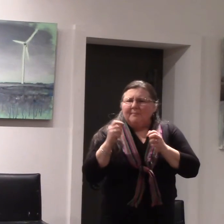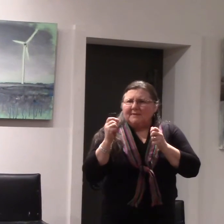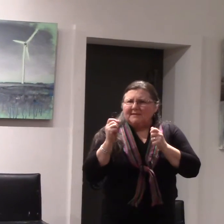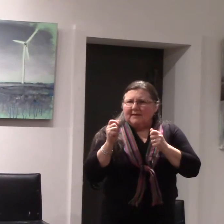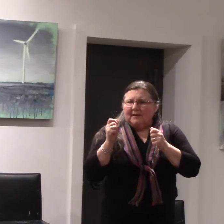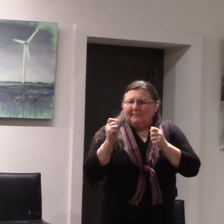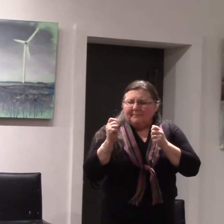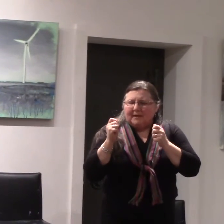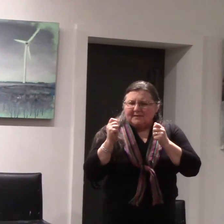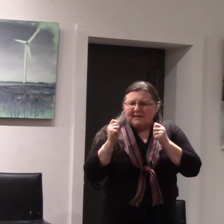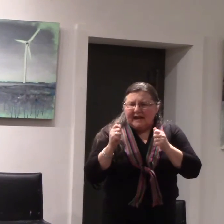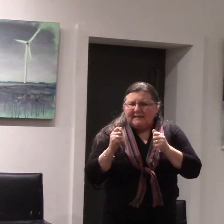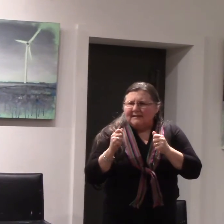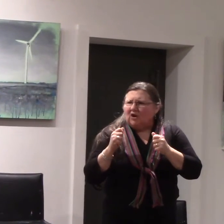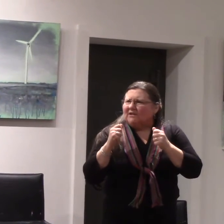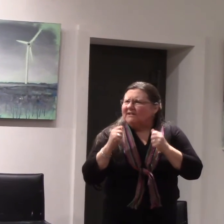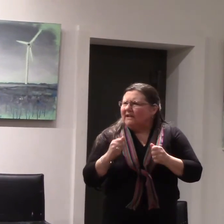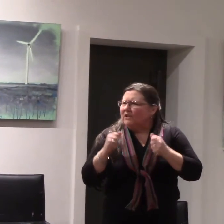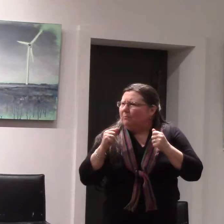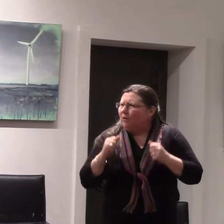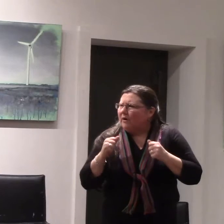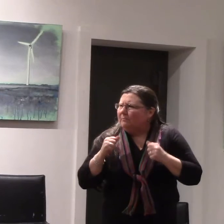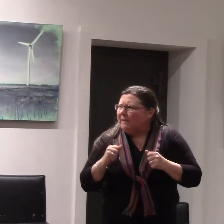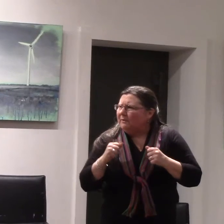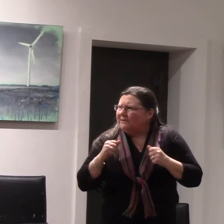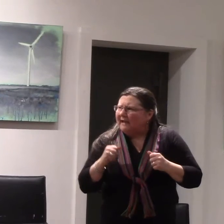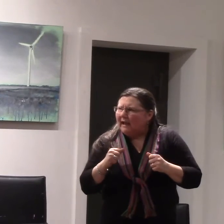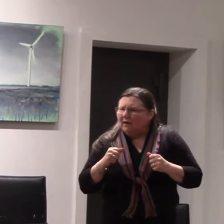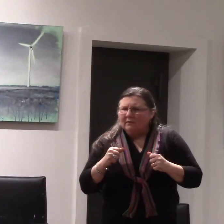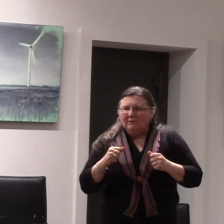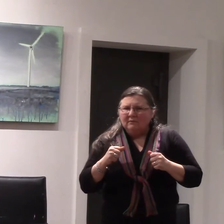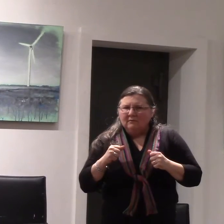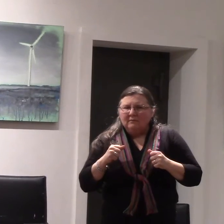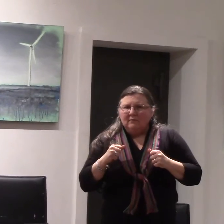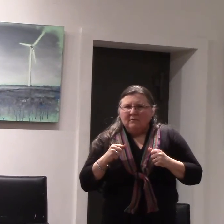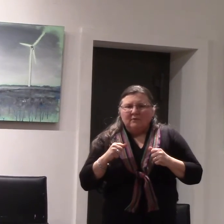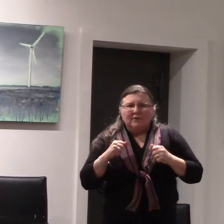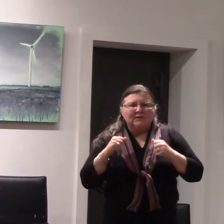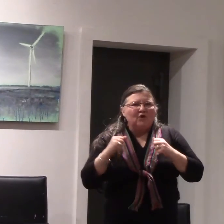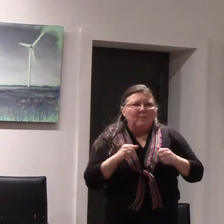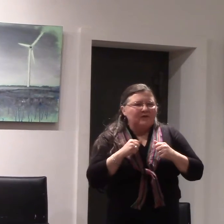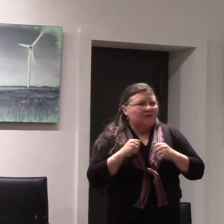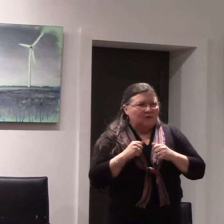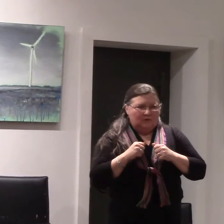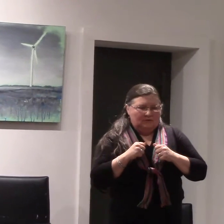scientists are such important there's so much to learn